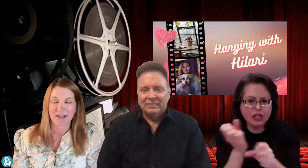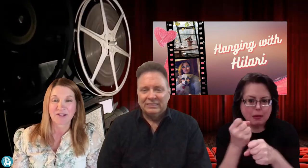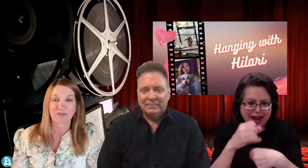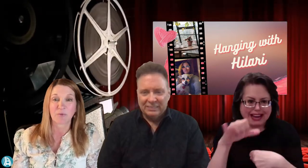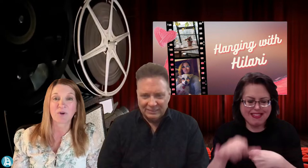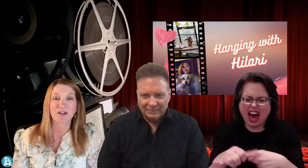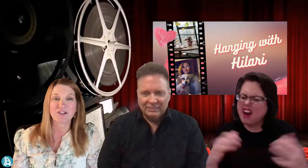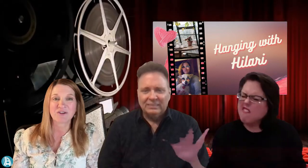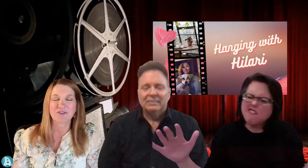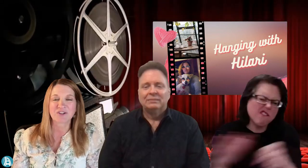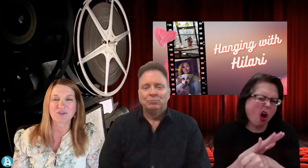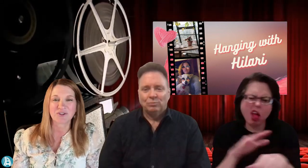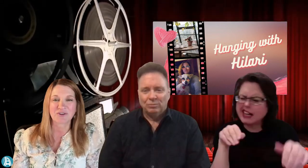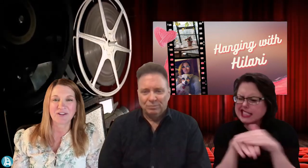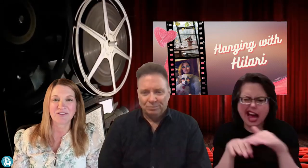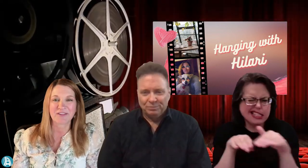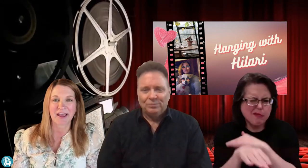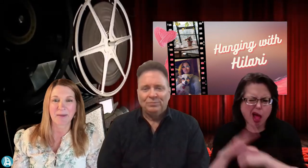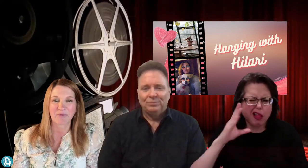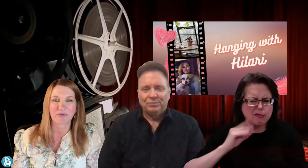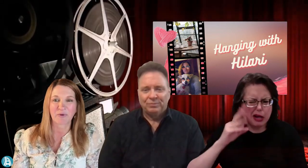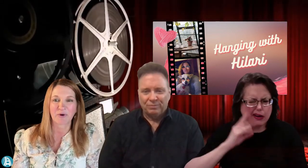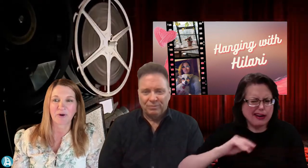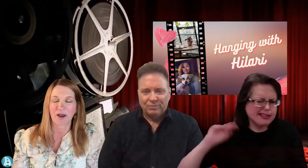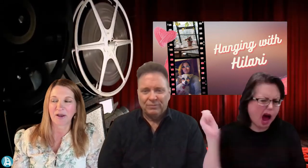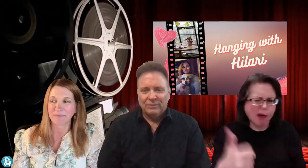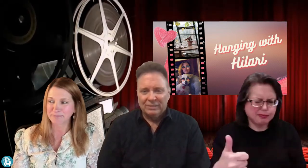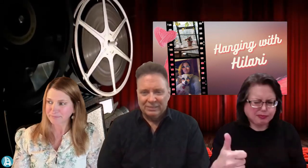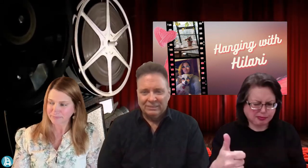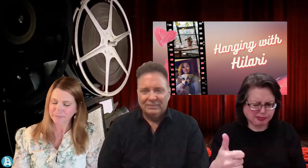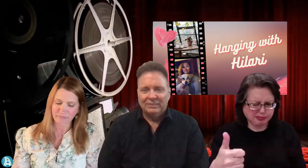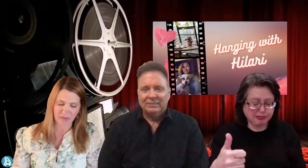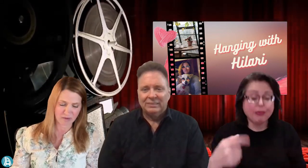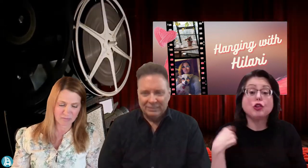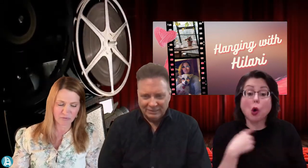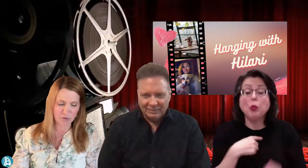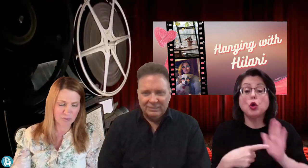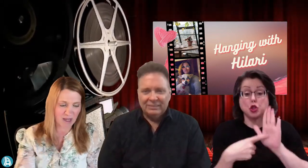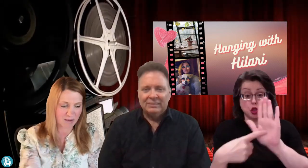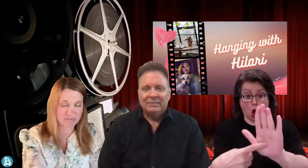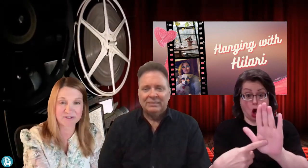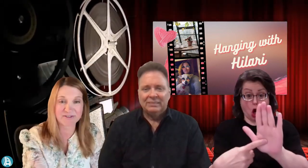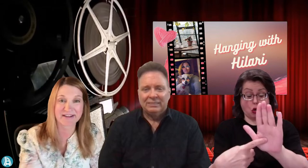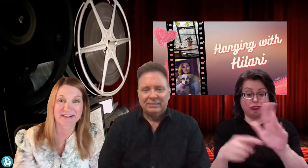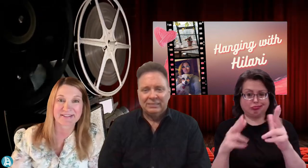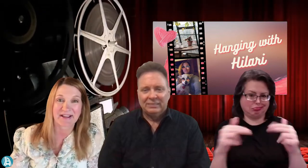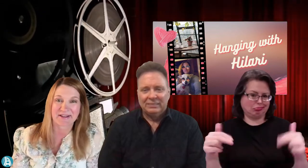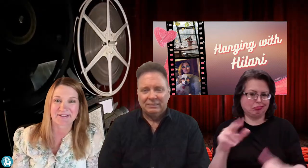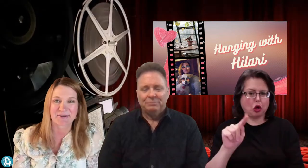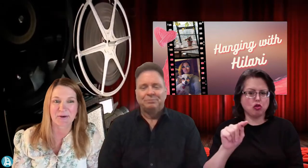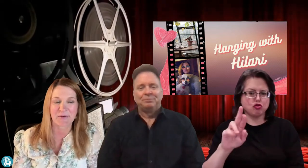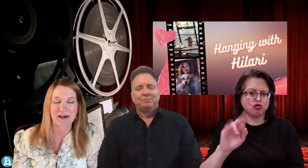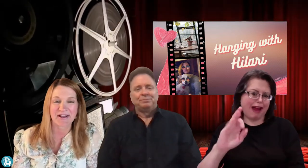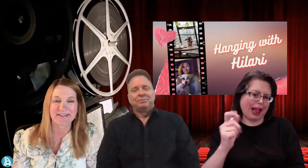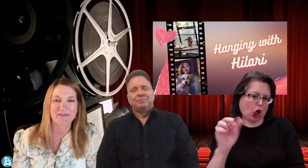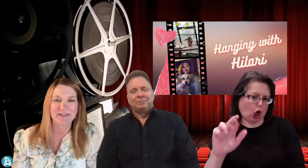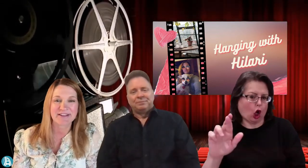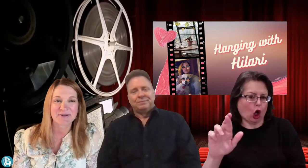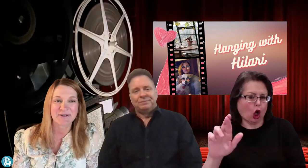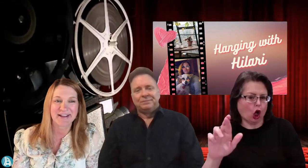So, we're going to show the short trailer of that before we hop to the next set. So, David, let's go